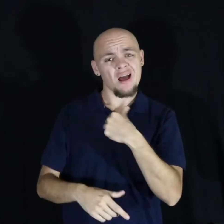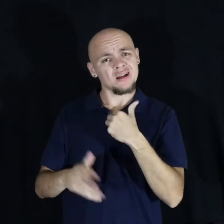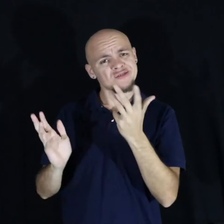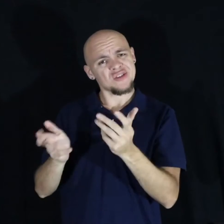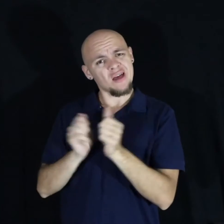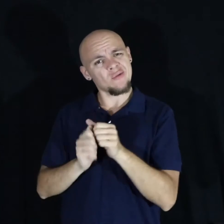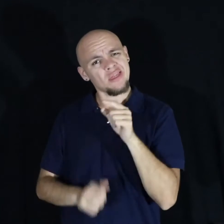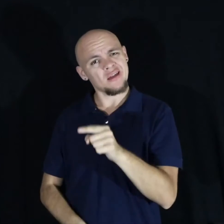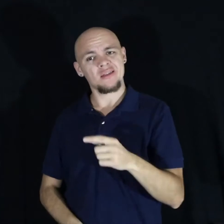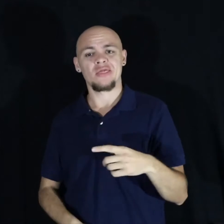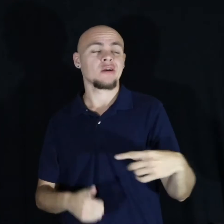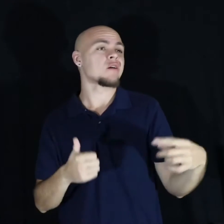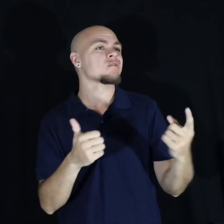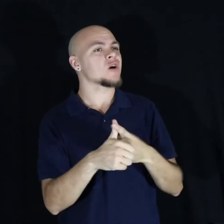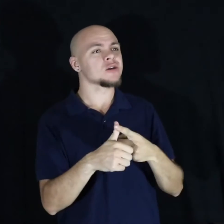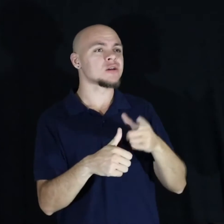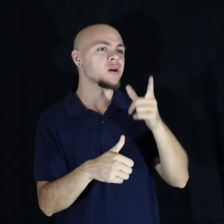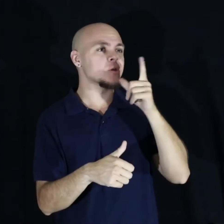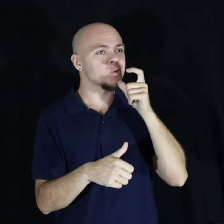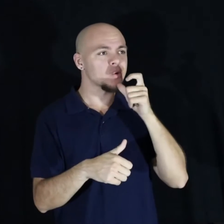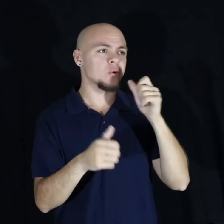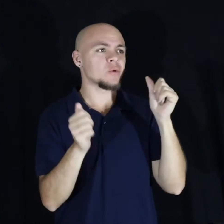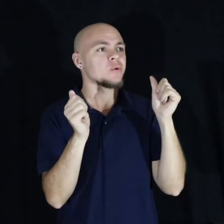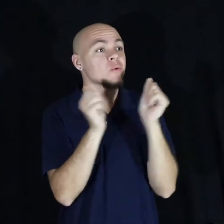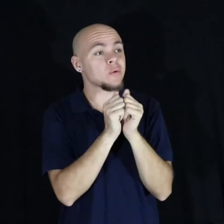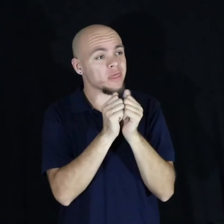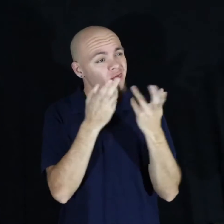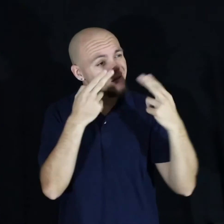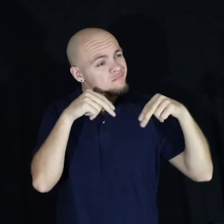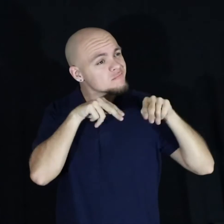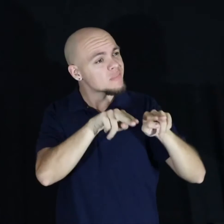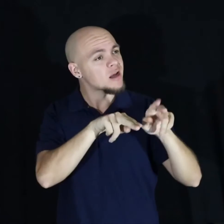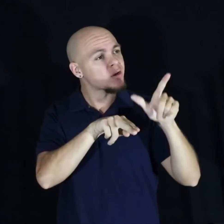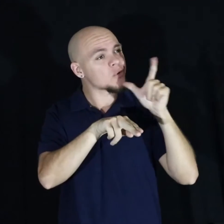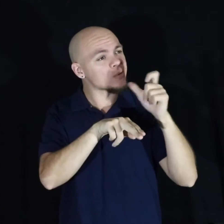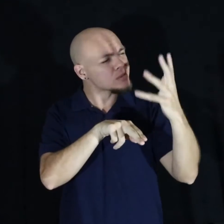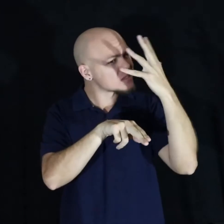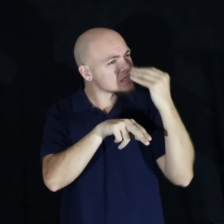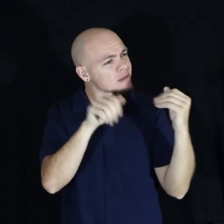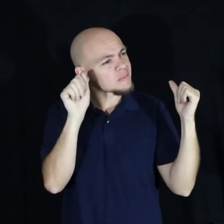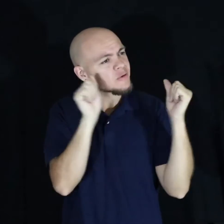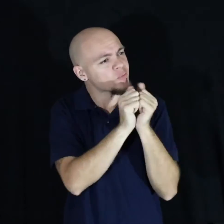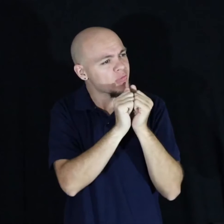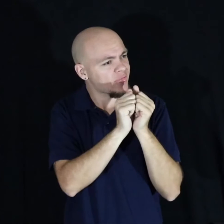said, the first line of defense is, who are you laying with? Who are you sleeping with?